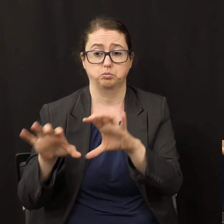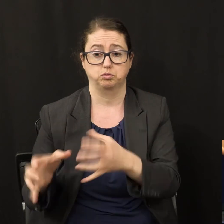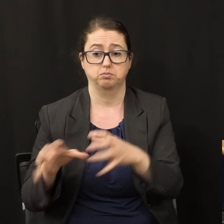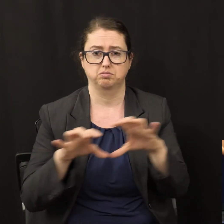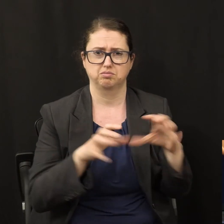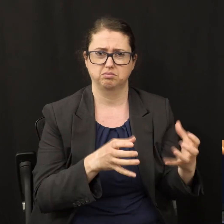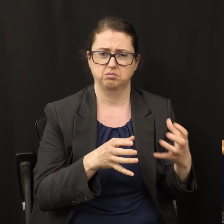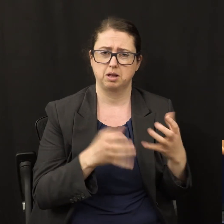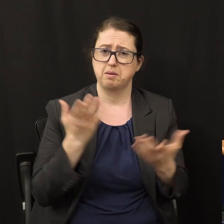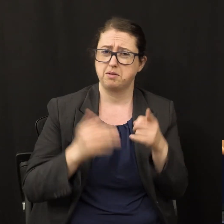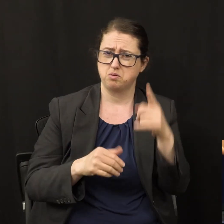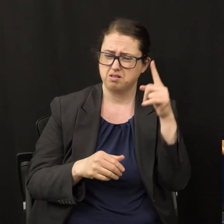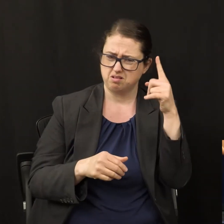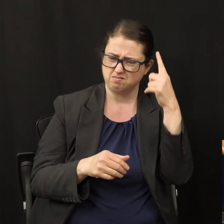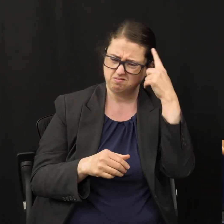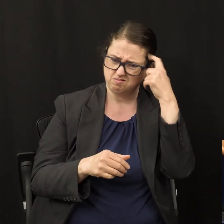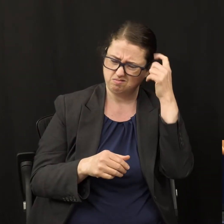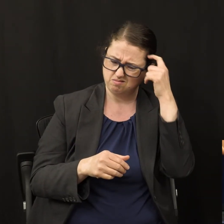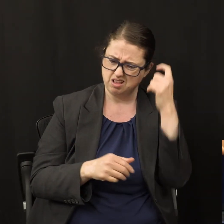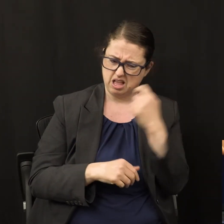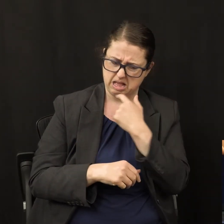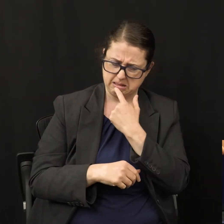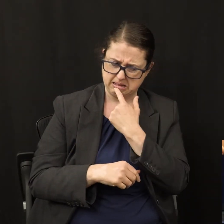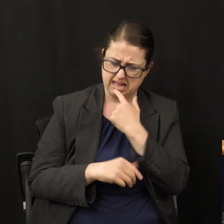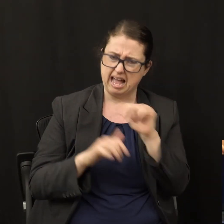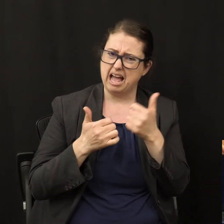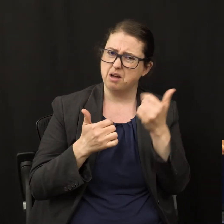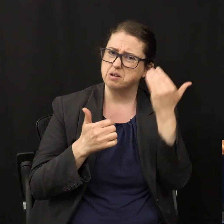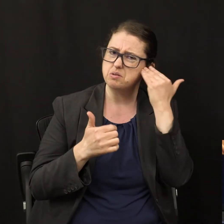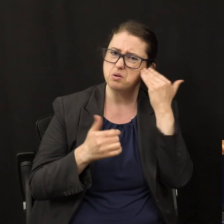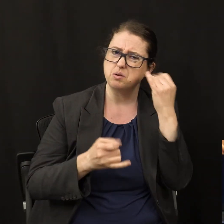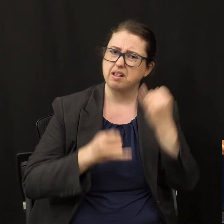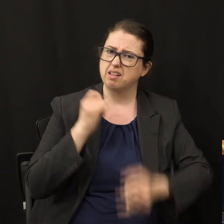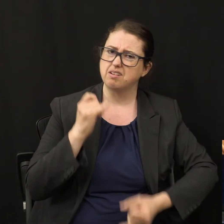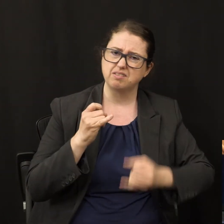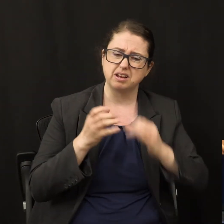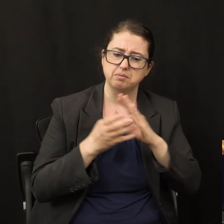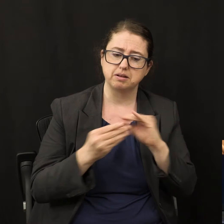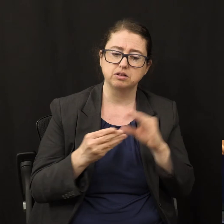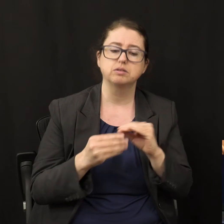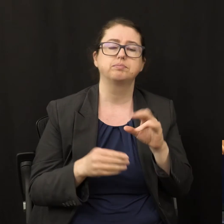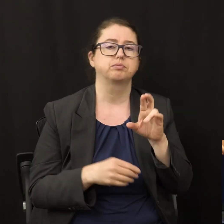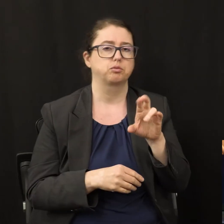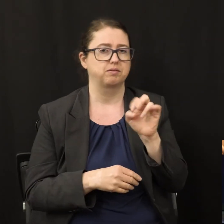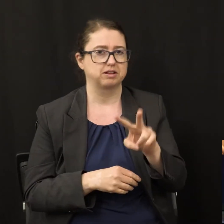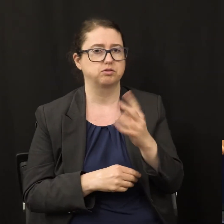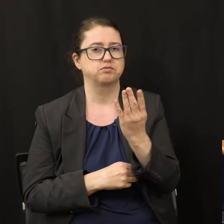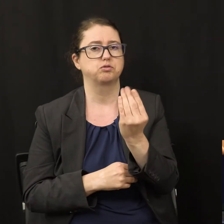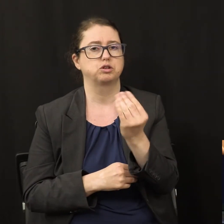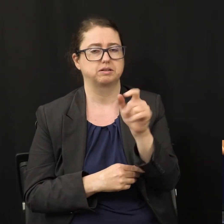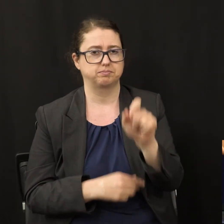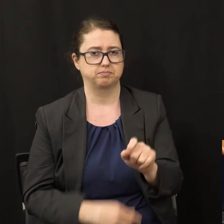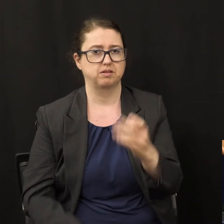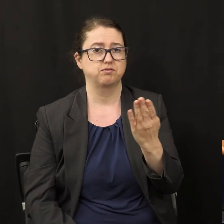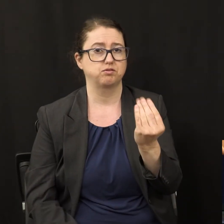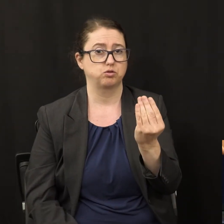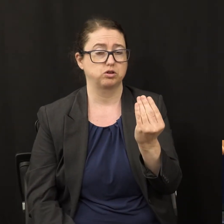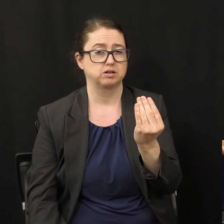how do we know it's God's final message? Well, notice Revelation 14, verse 14. Revelation chapter 14,